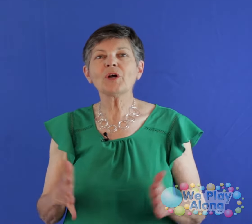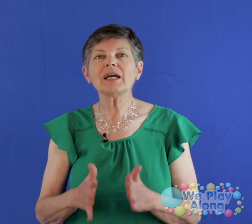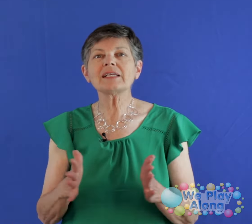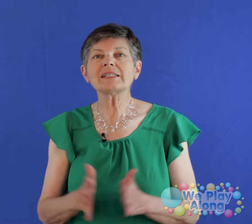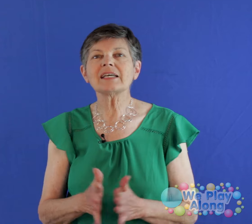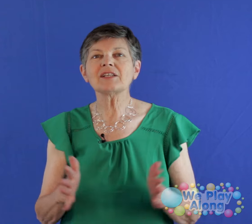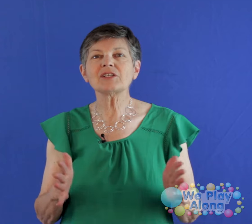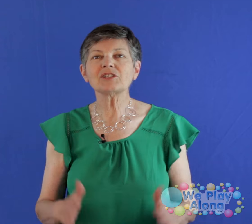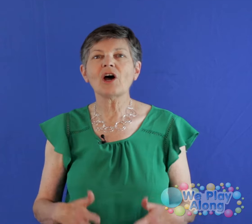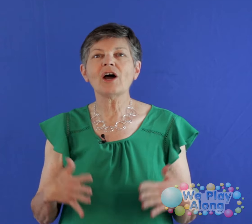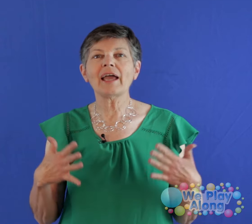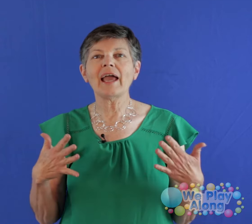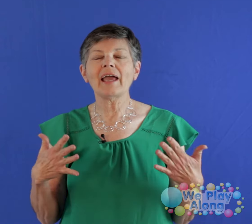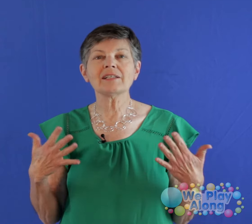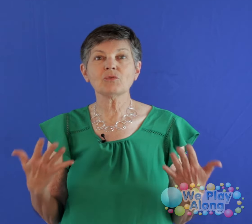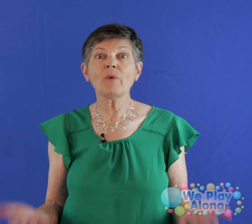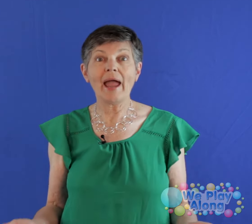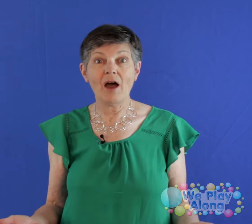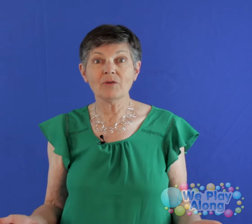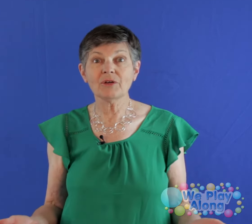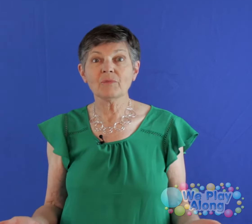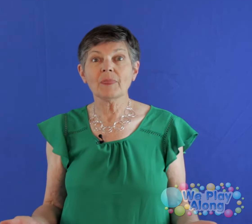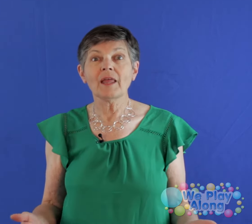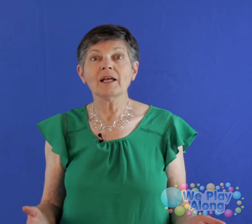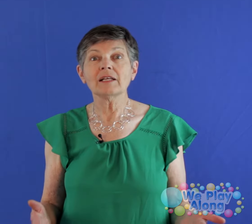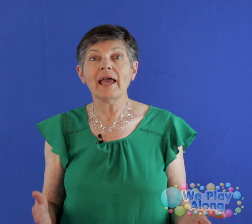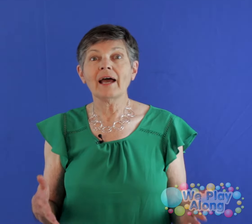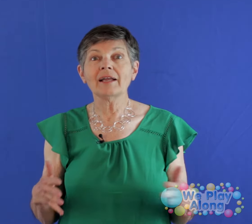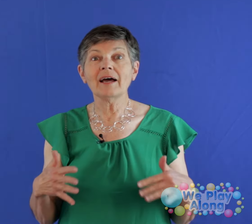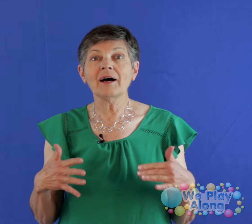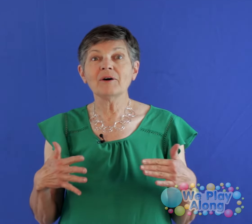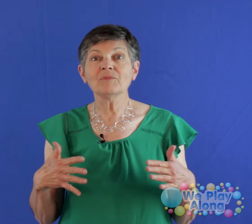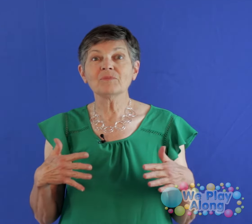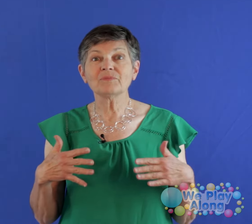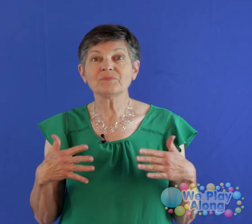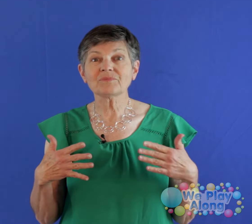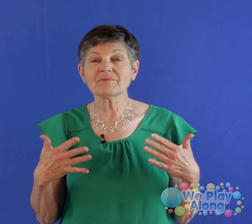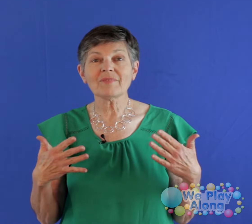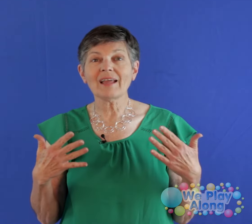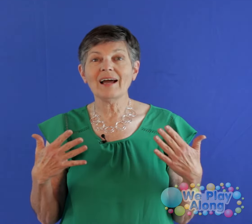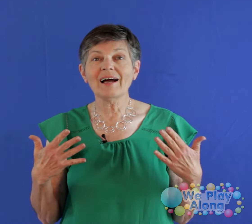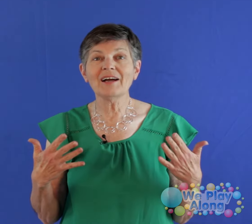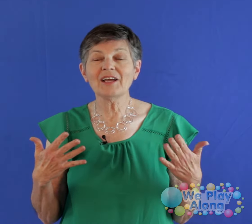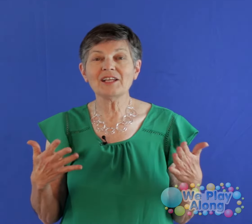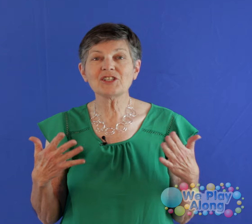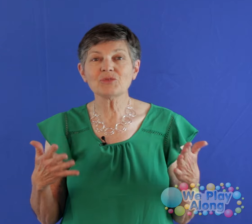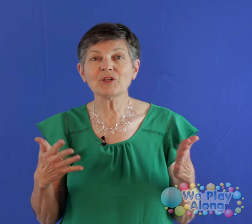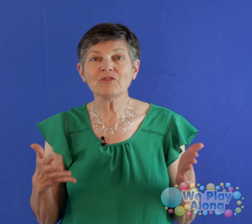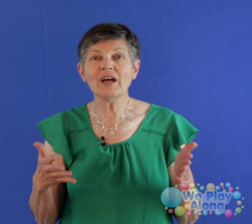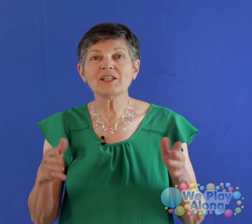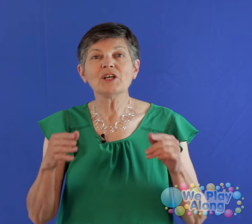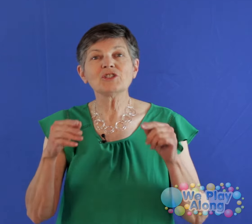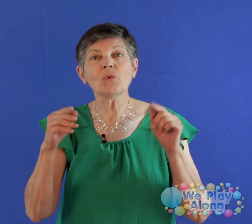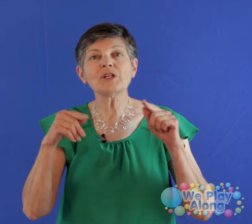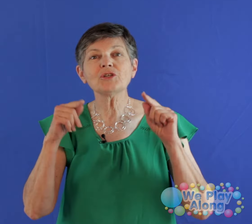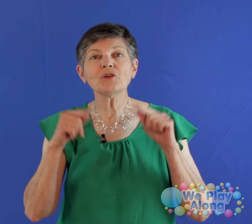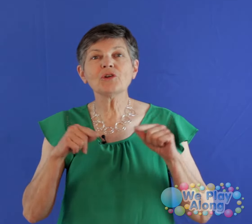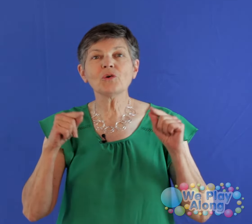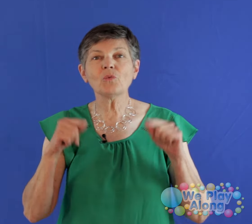we're going to sing this song. It's a round and it's just really fun. So once you learn the